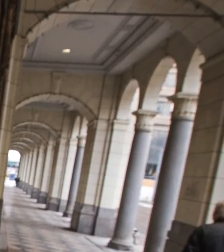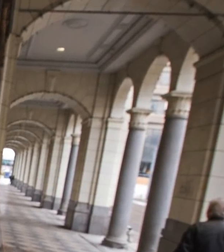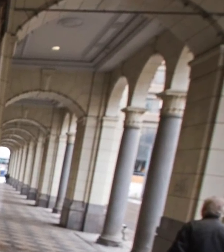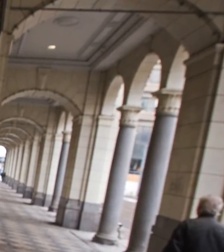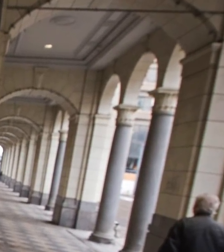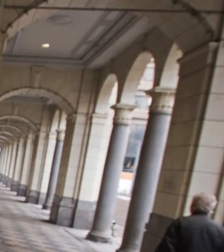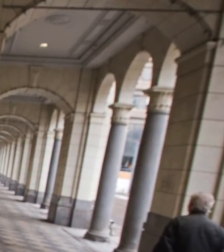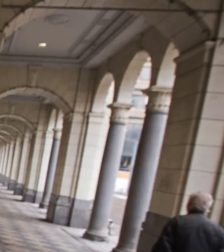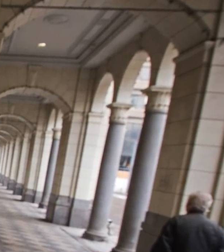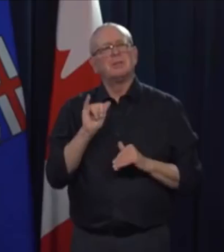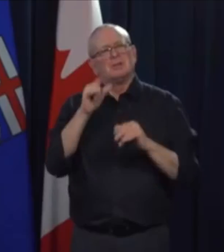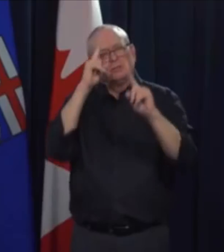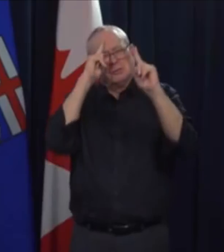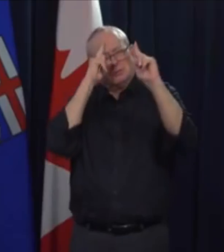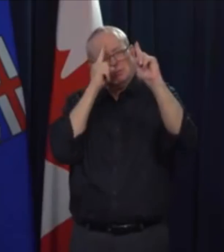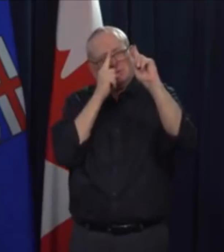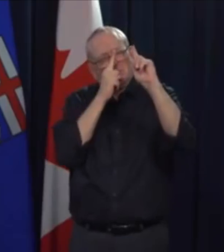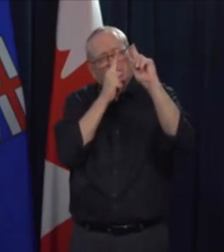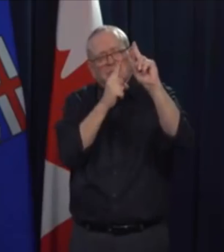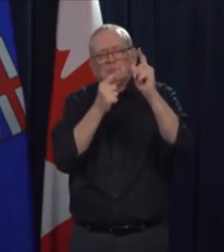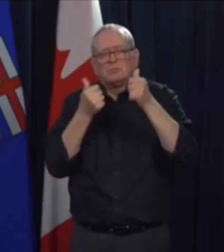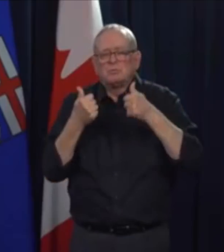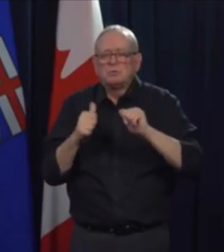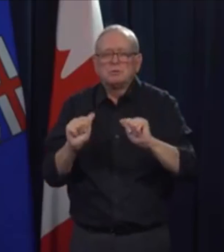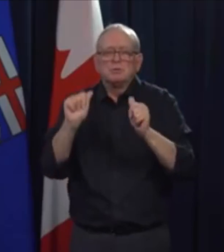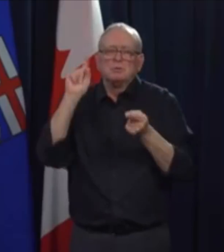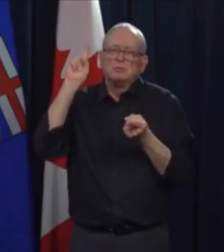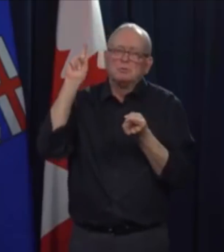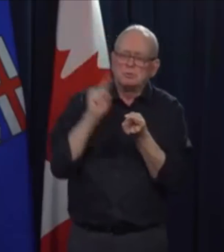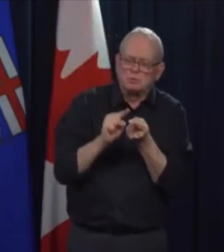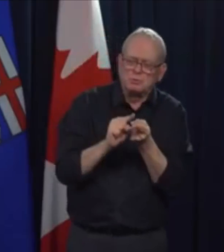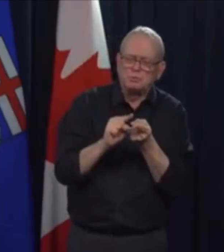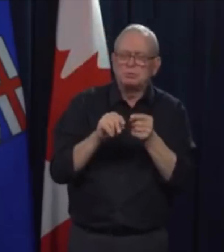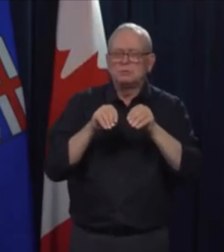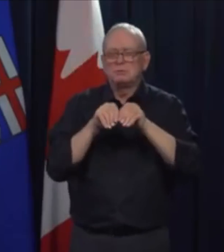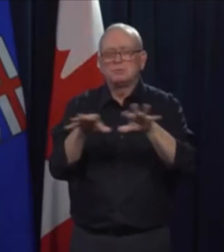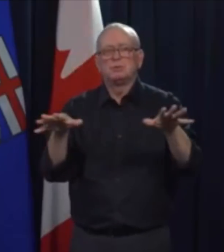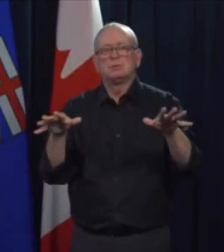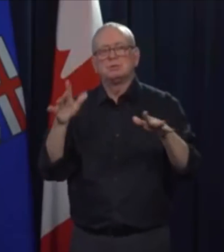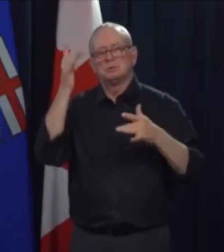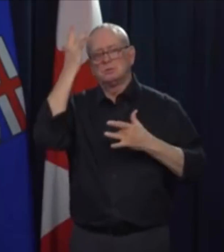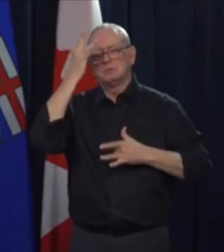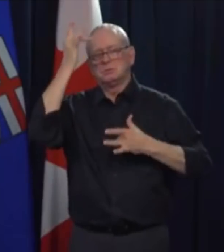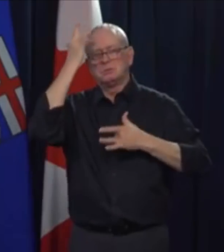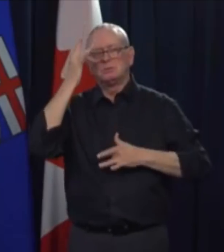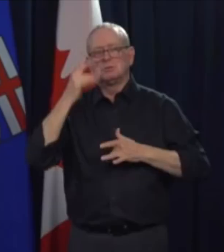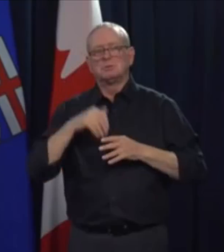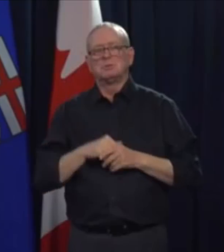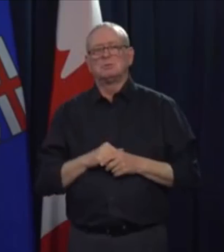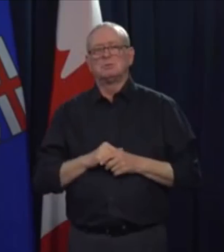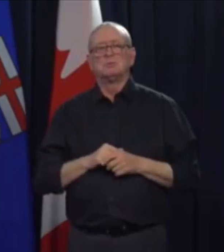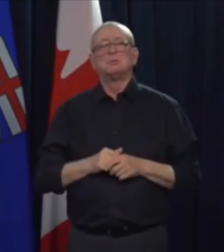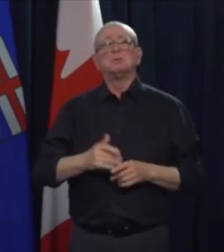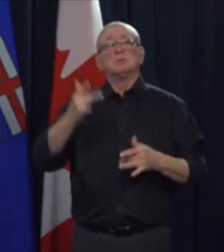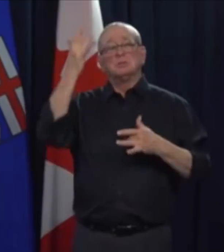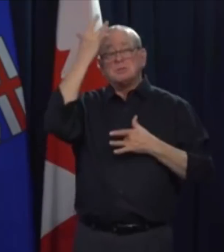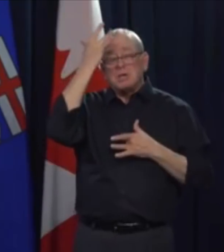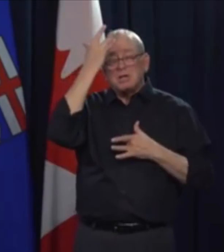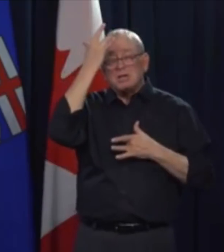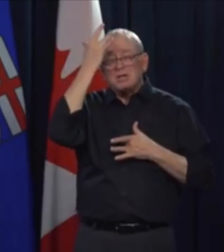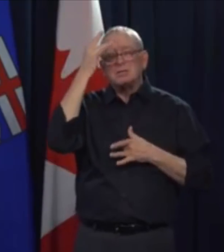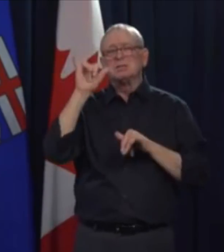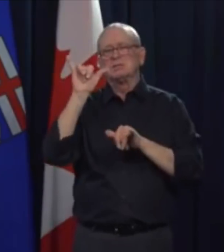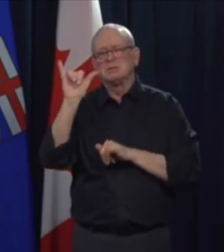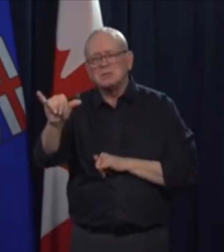If you are sick, stay home. Do not go to your doctor's office, ER, or clinic unless you have